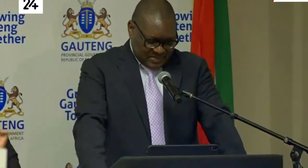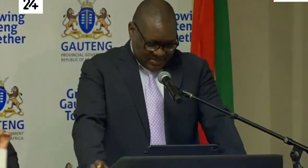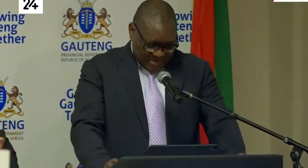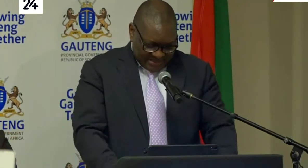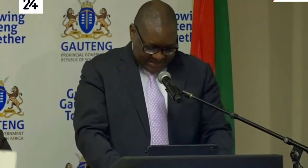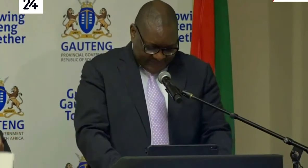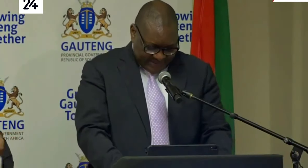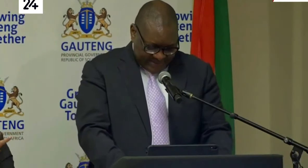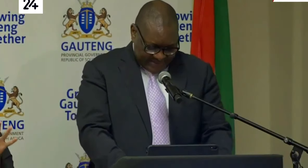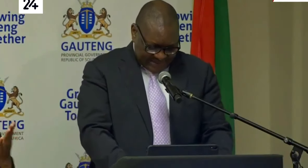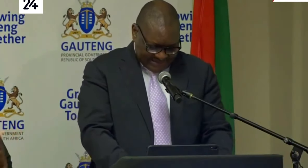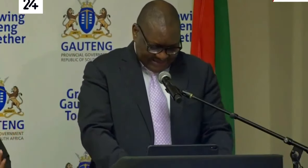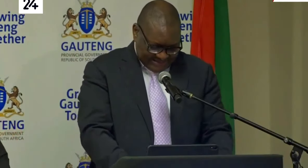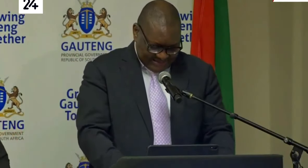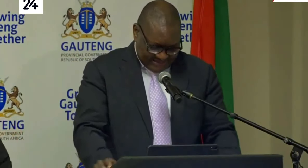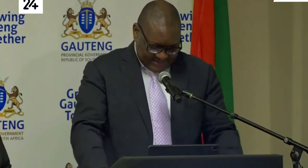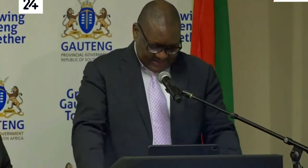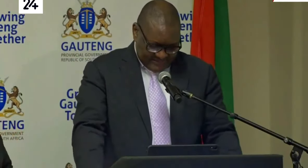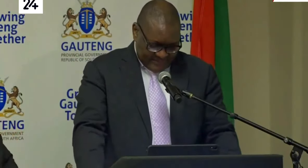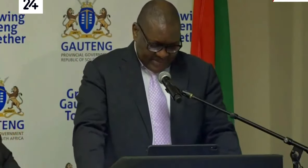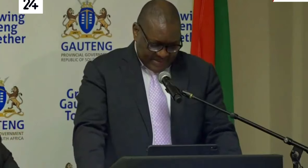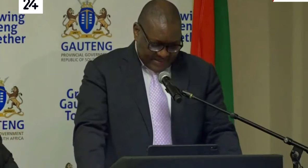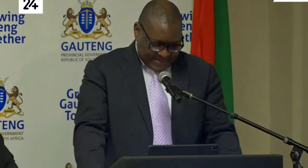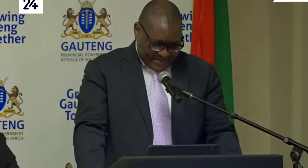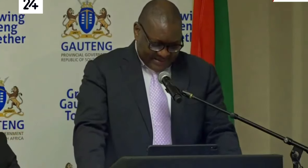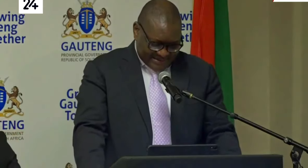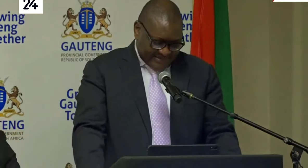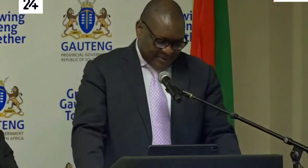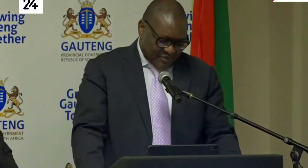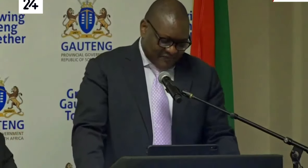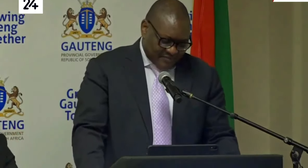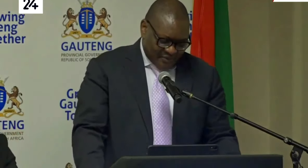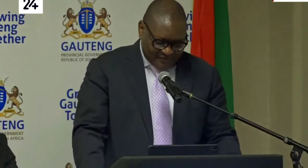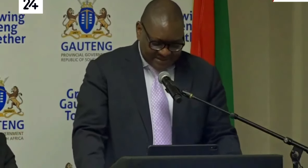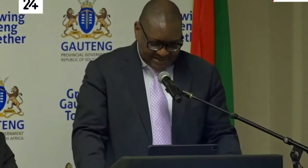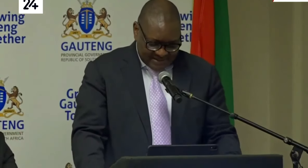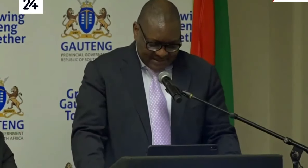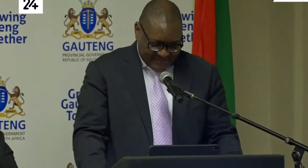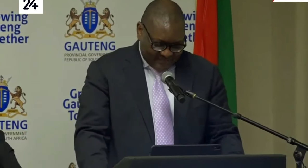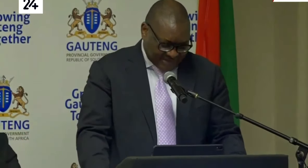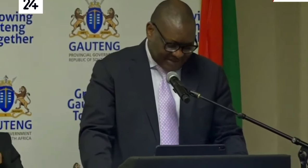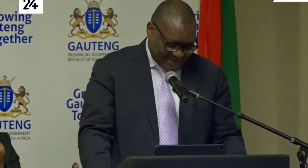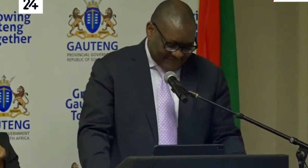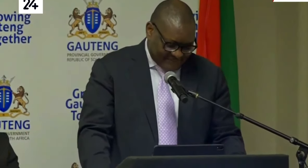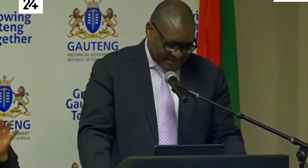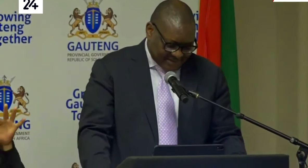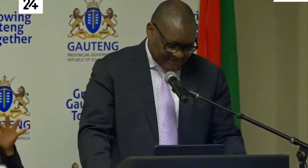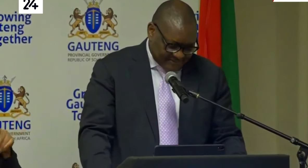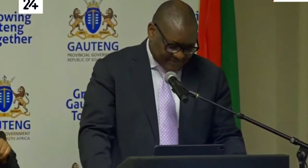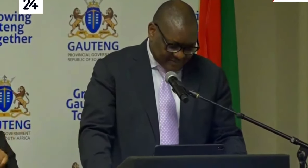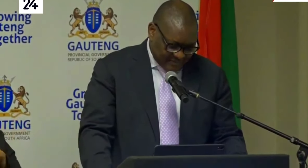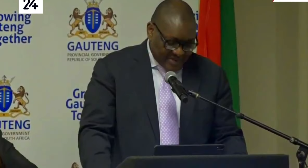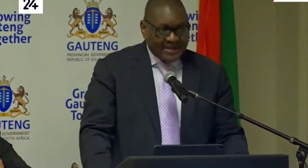We are deeply touched as the people of the province and the provincial government